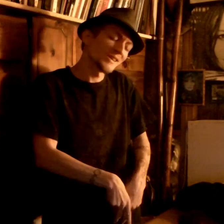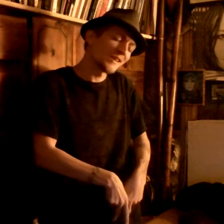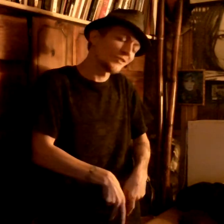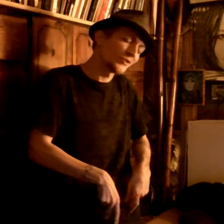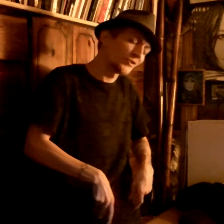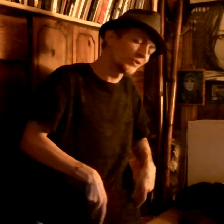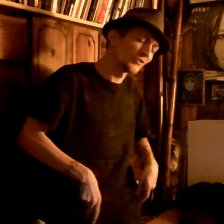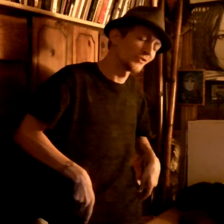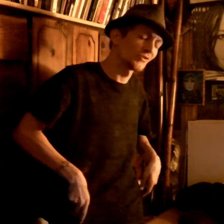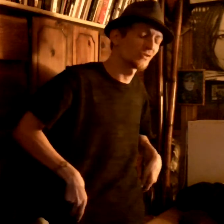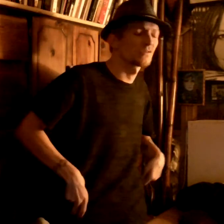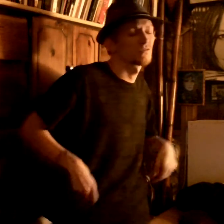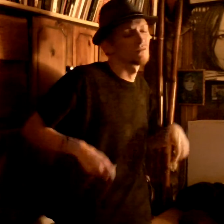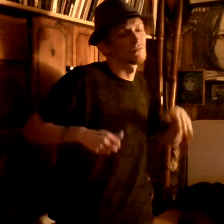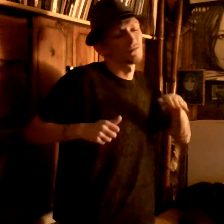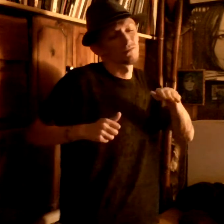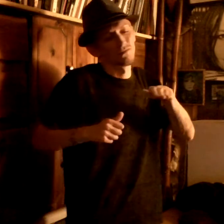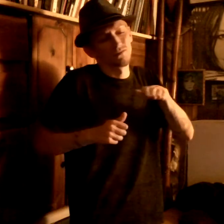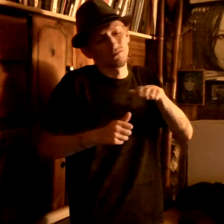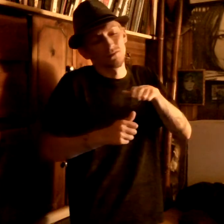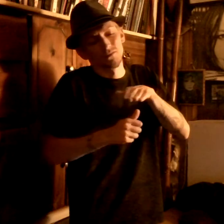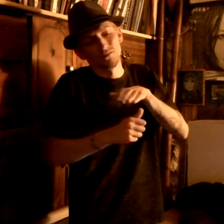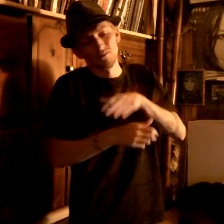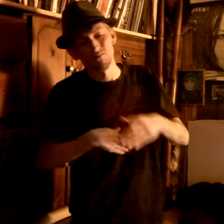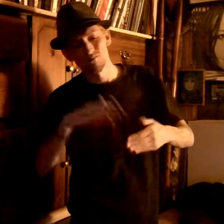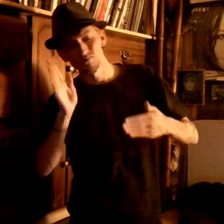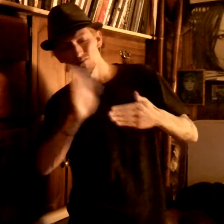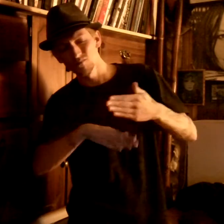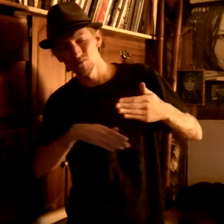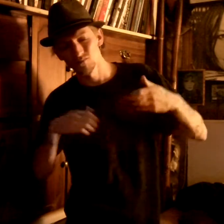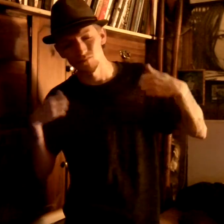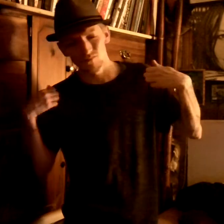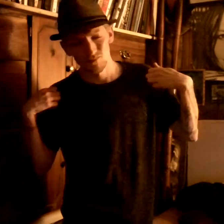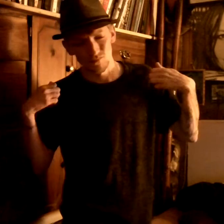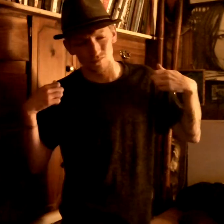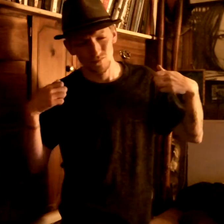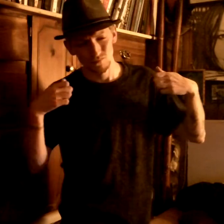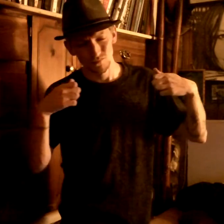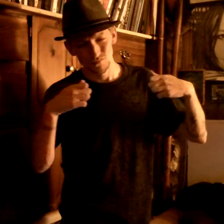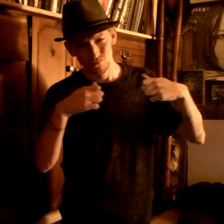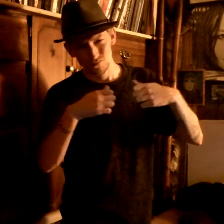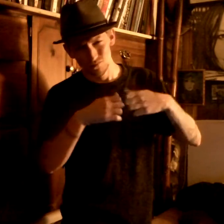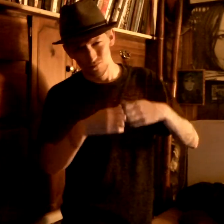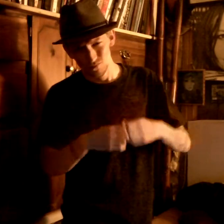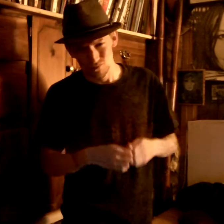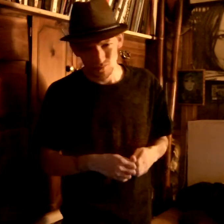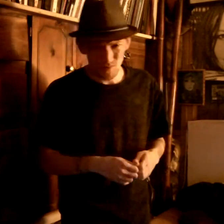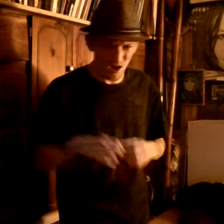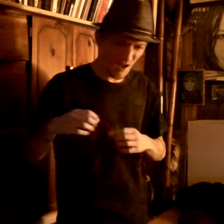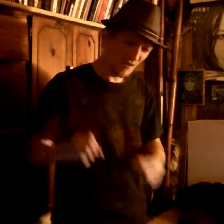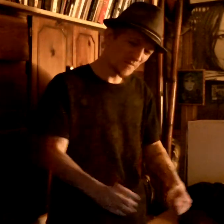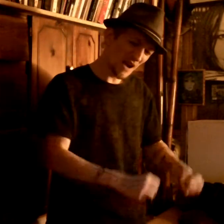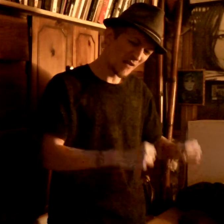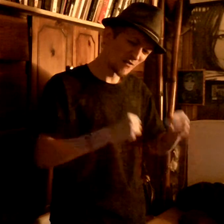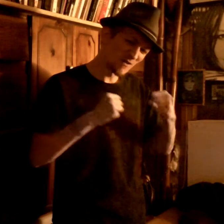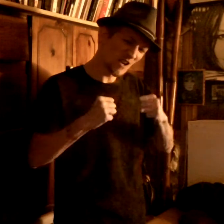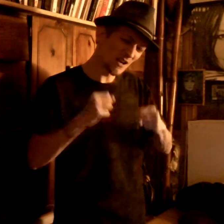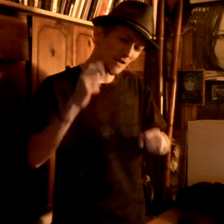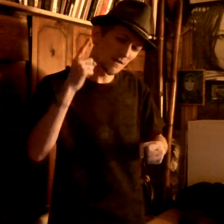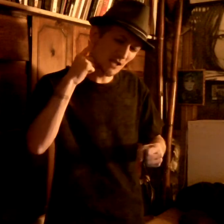knickers Under my petticoat The power of